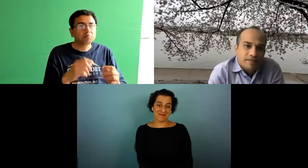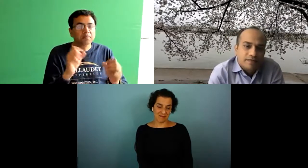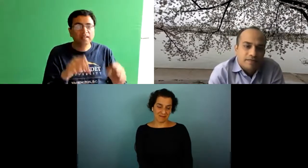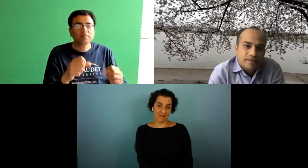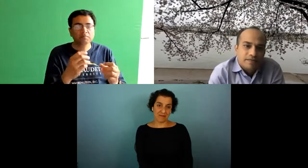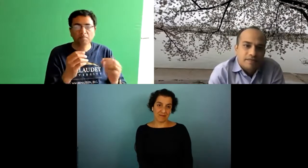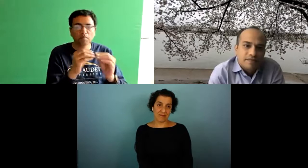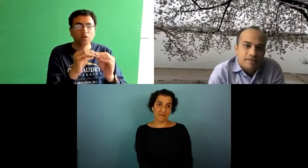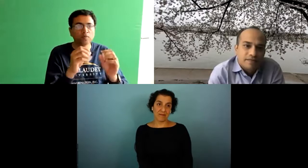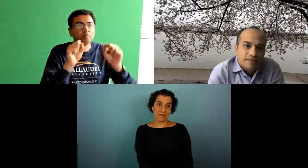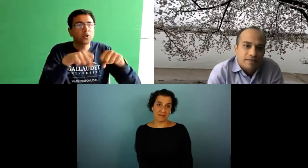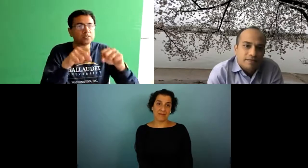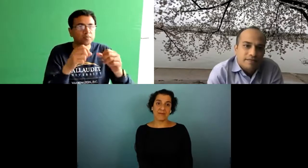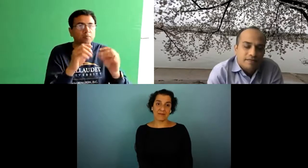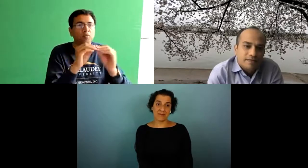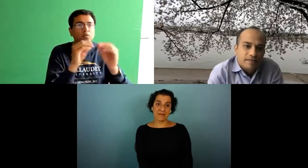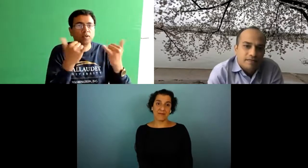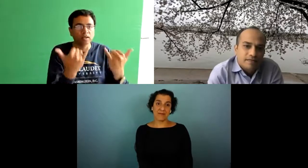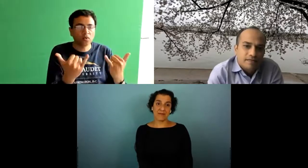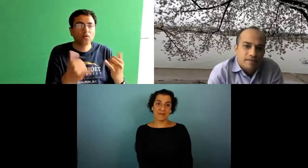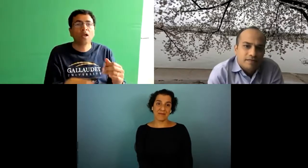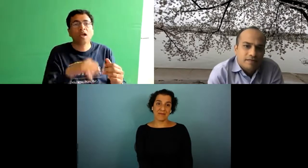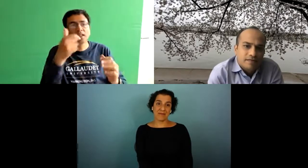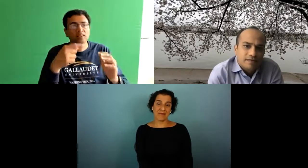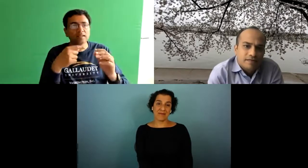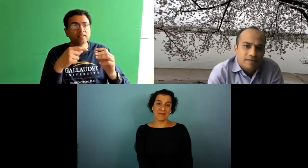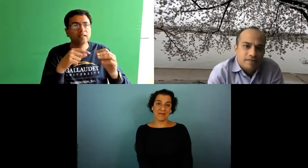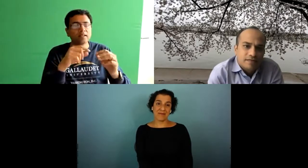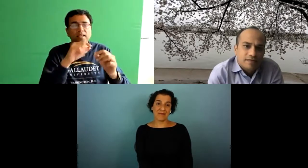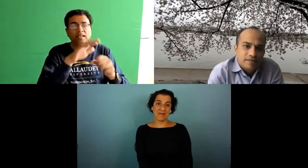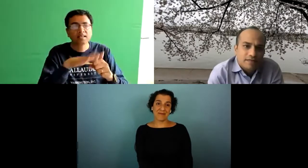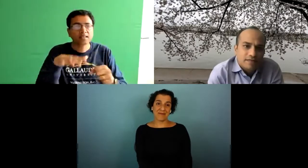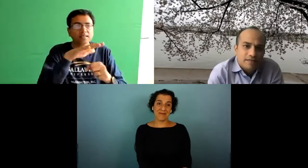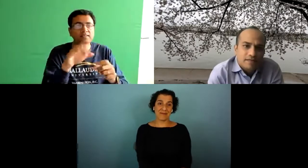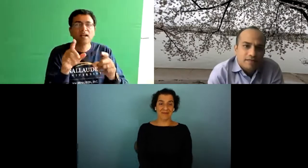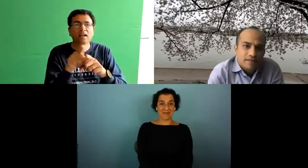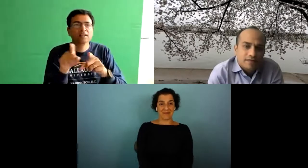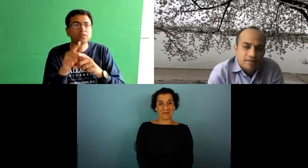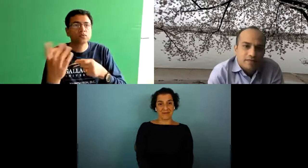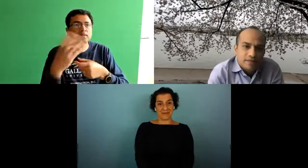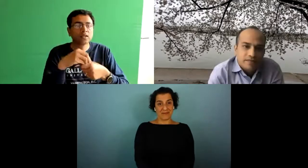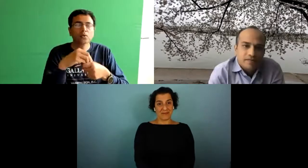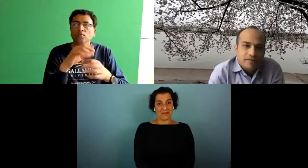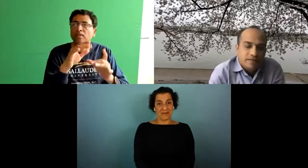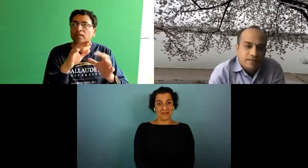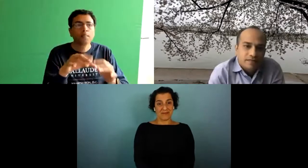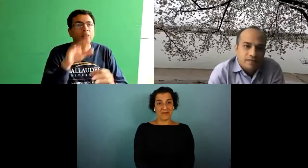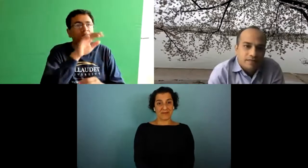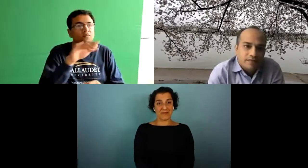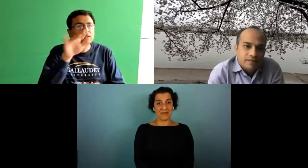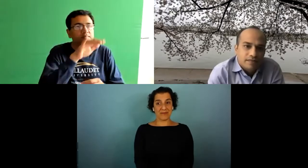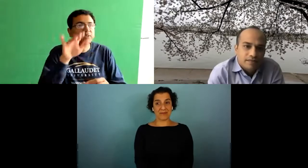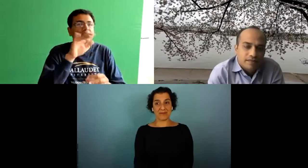but i think that you know more things could be made possible more quickly but in areas